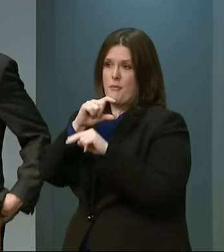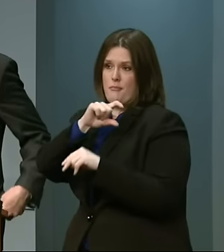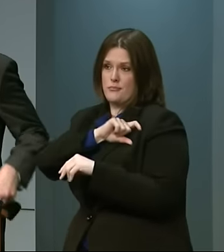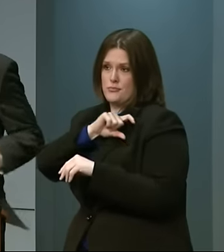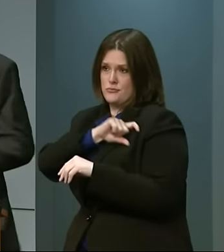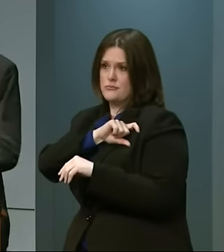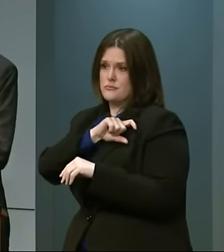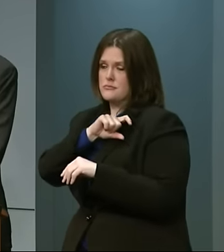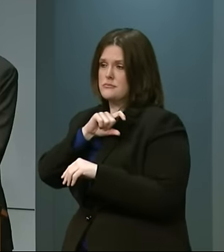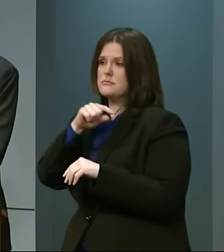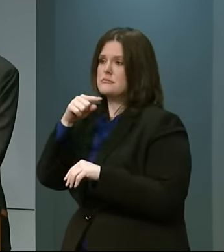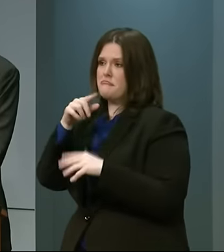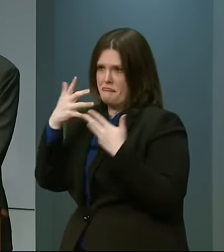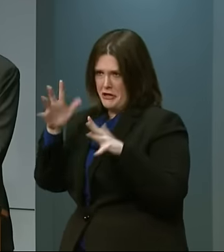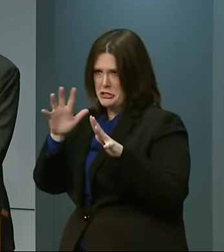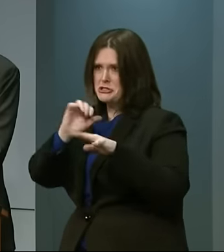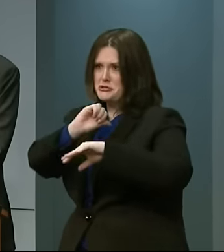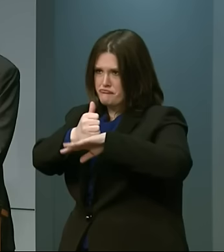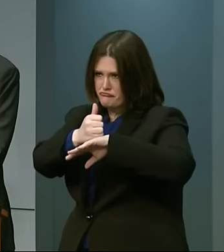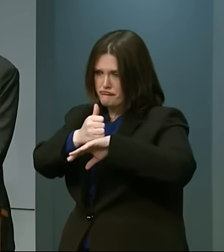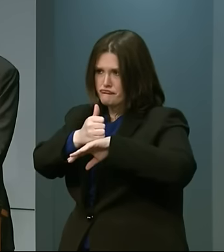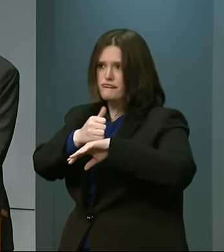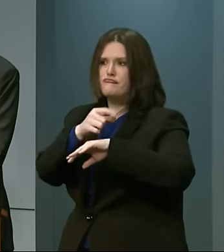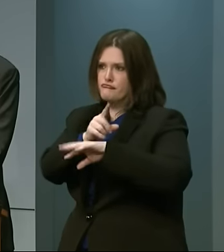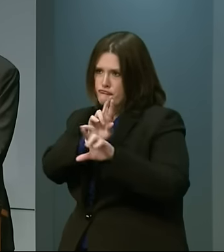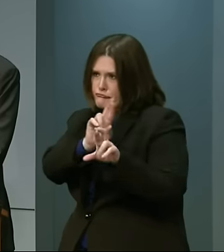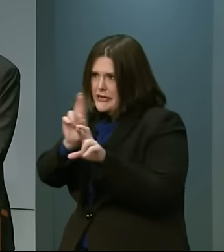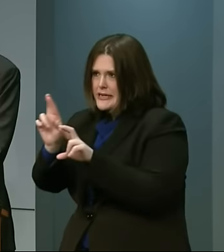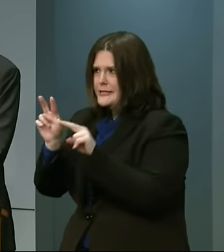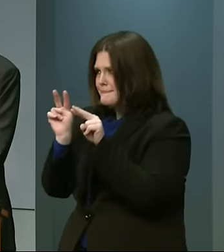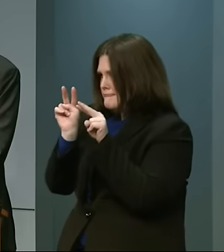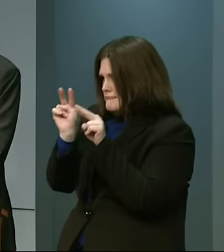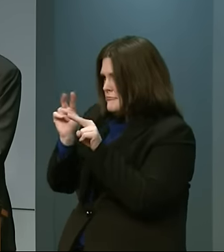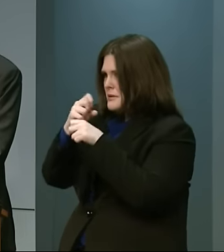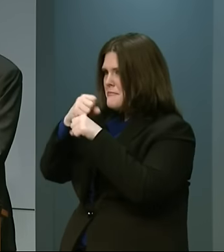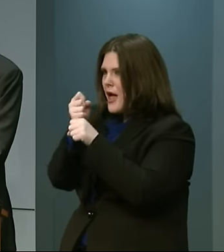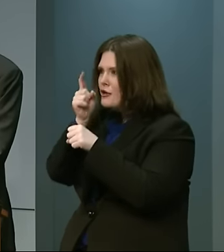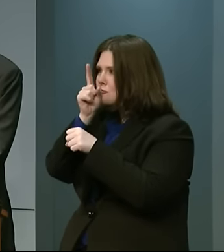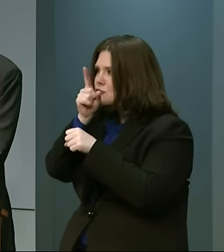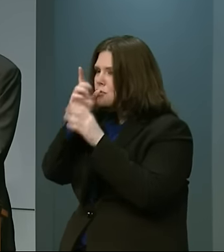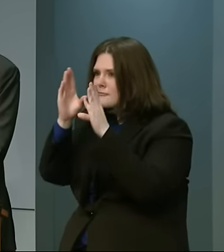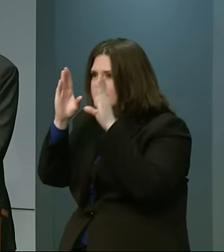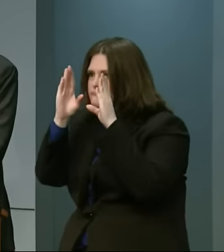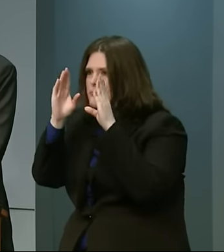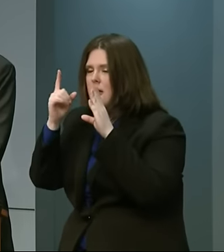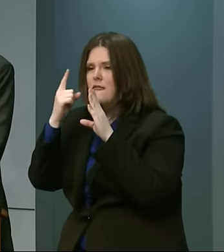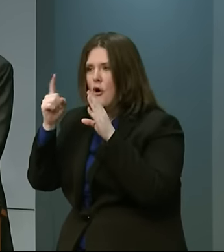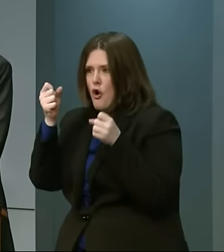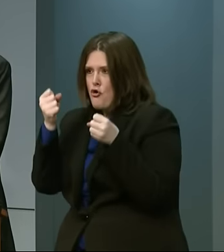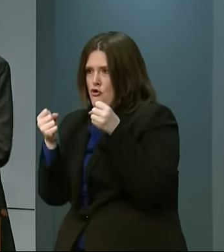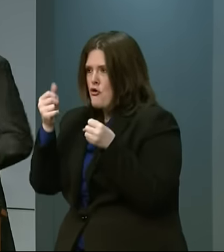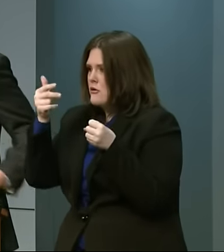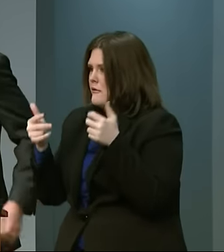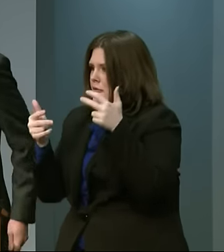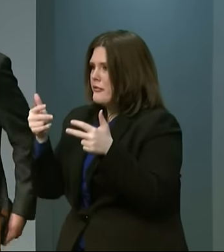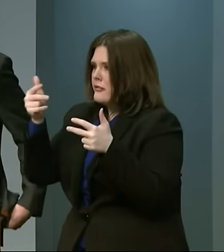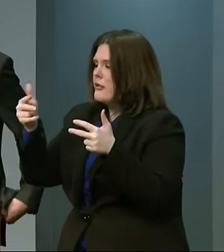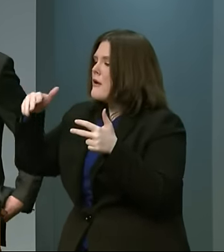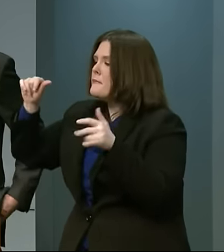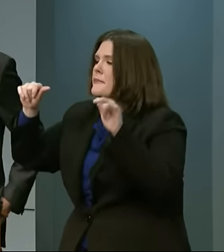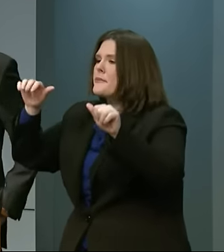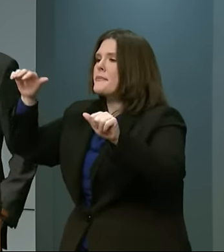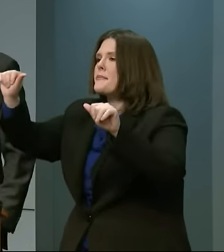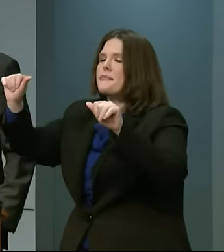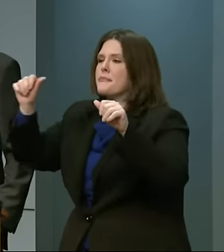mobilized. They will make sure that they are looking out for abandoned vehicles on the